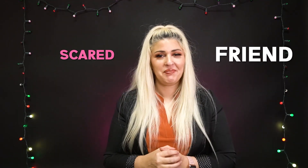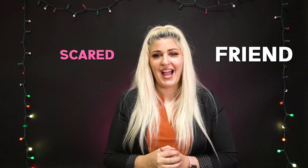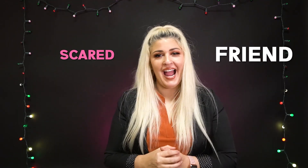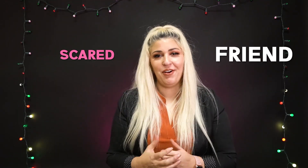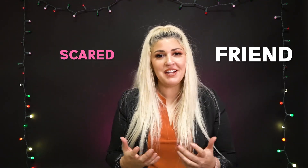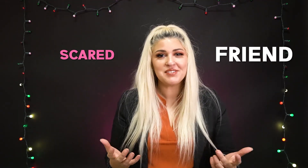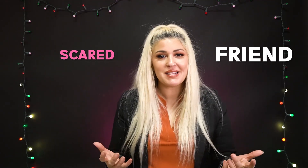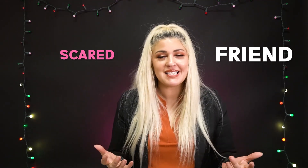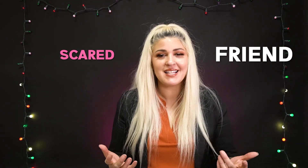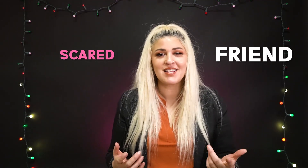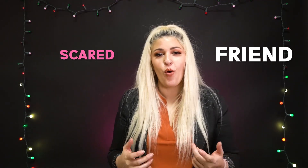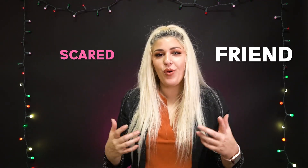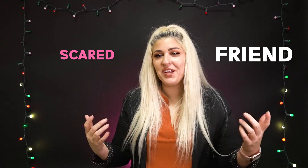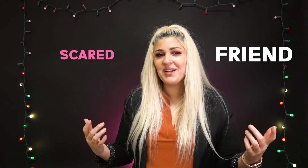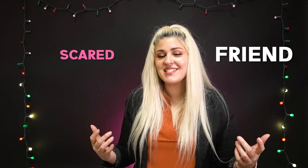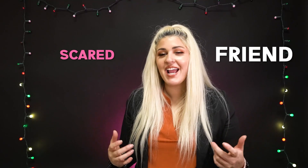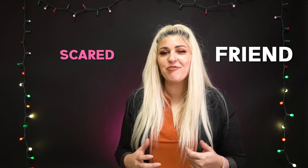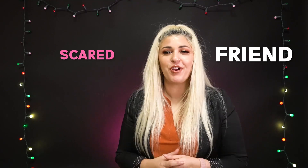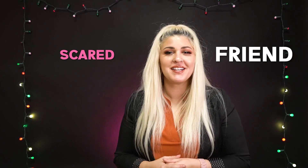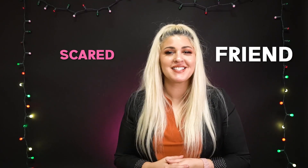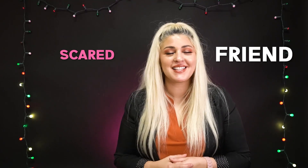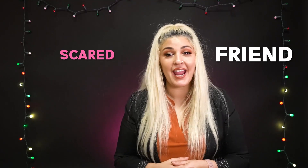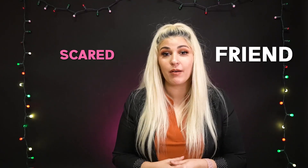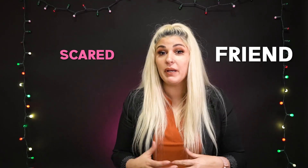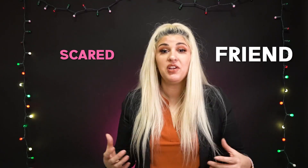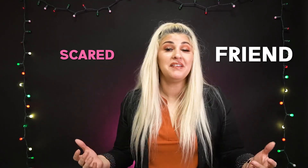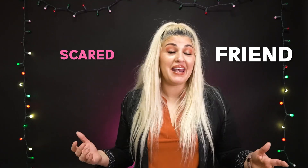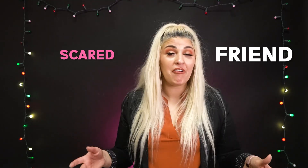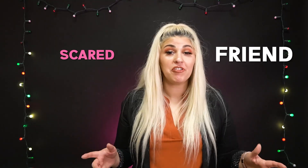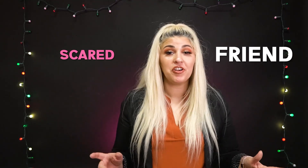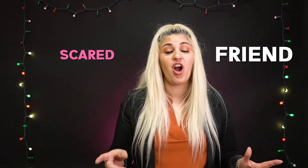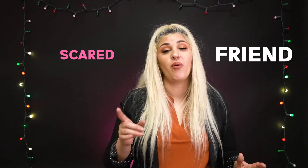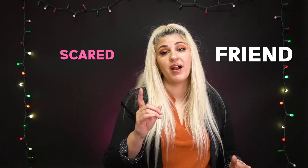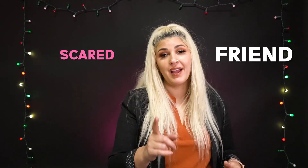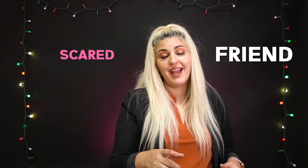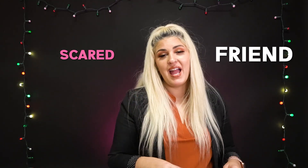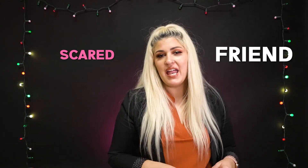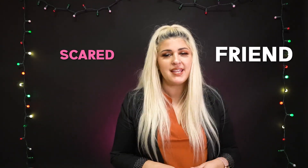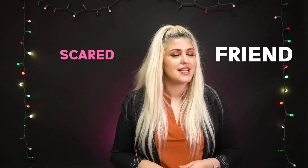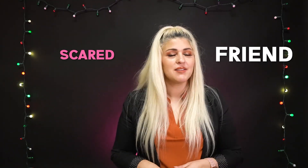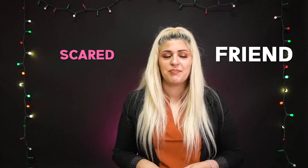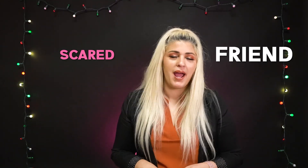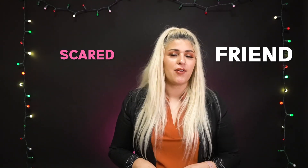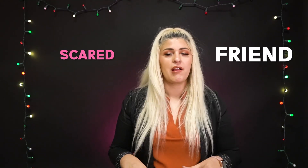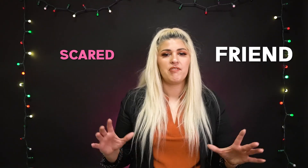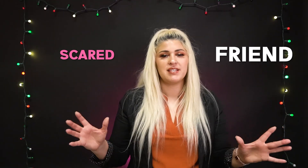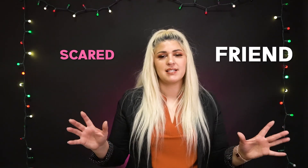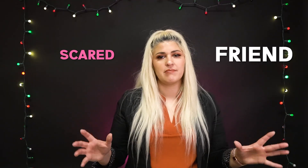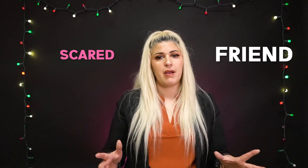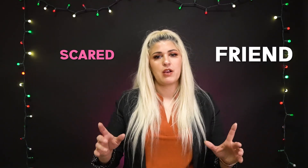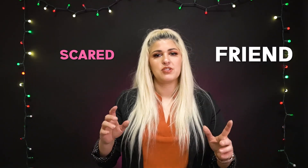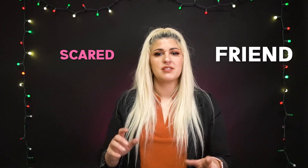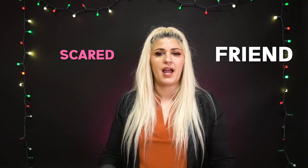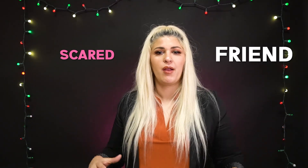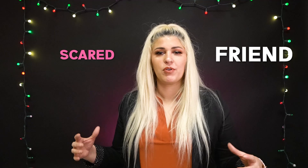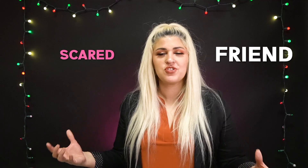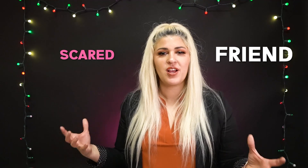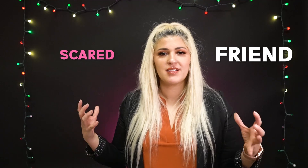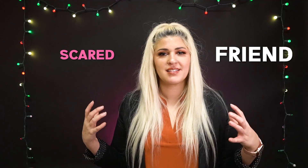i know it doesn't make sense when are going to sign friend scared but you never know and it doesn't matter if it doesn't match the sign we're just